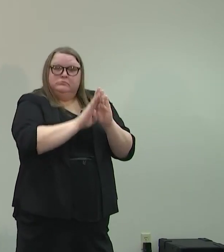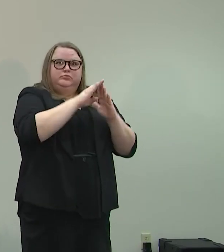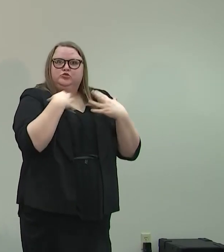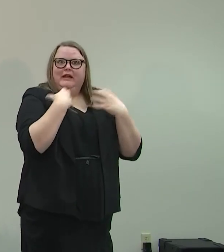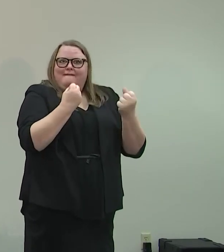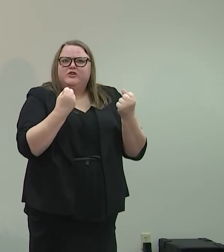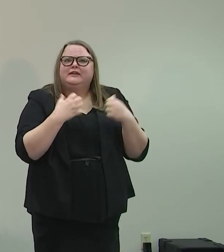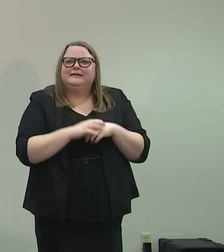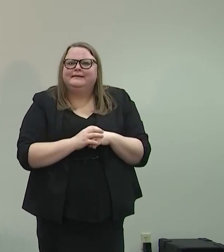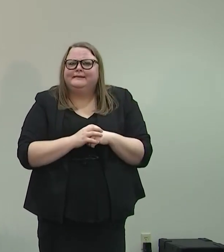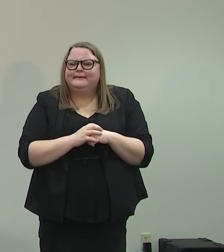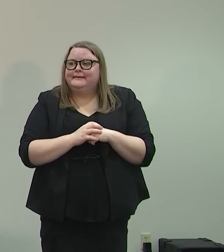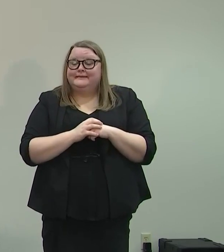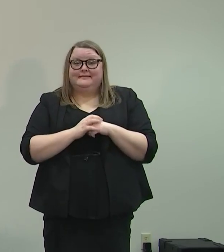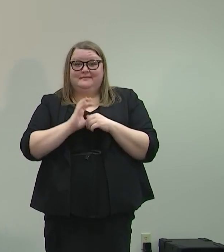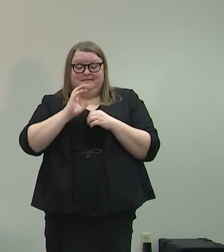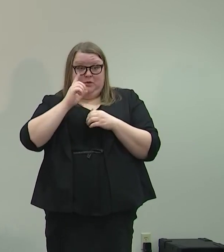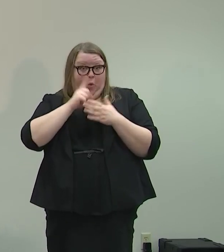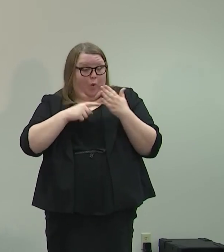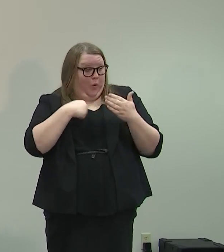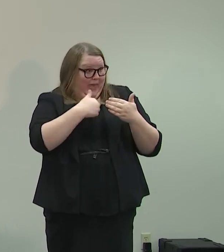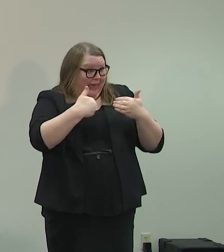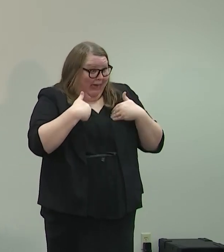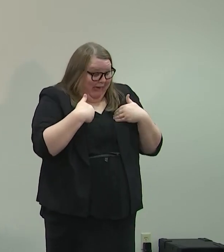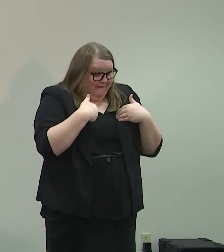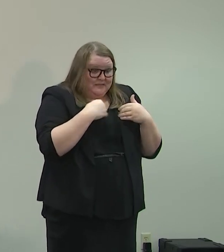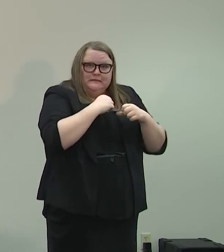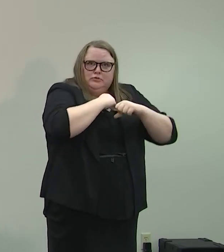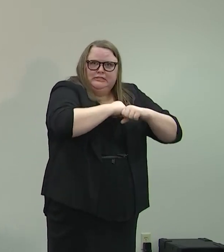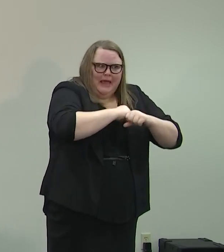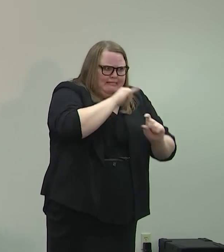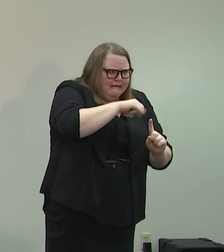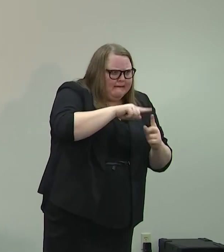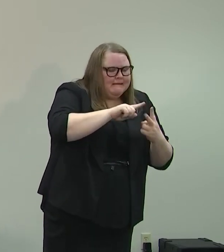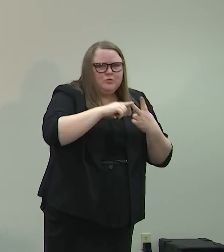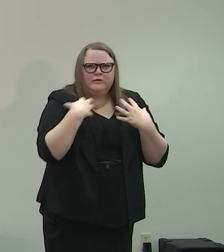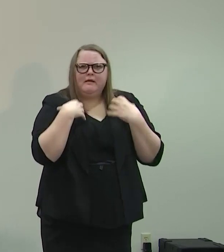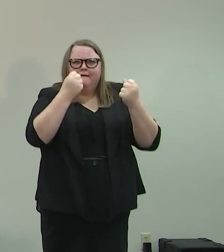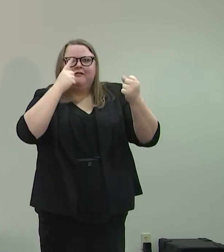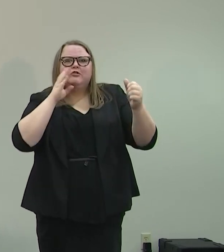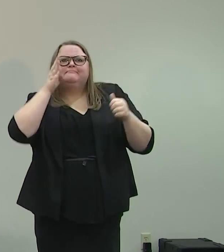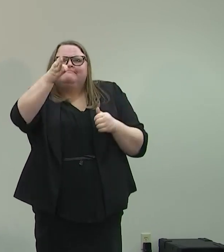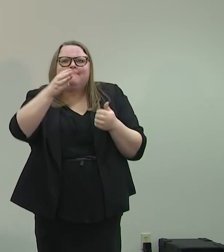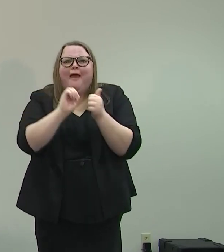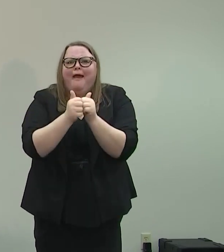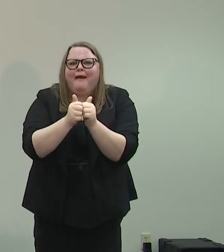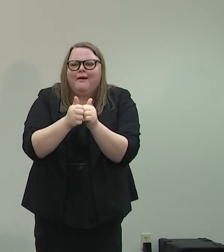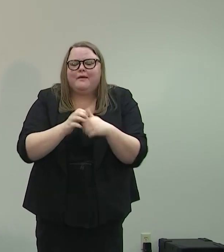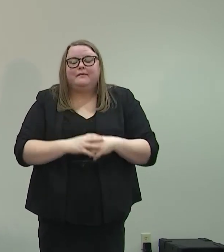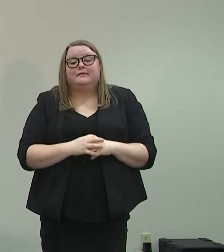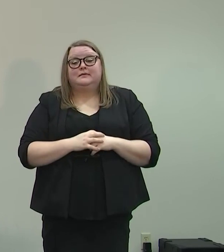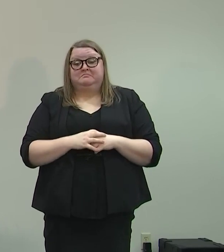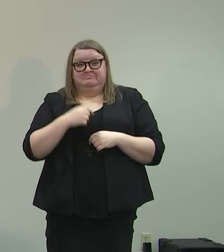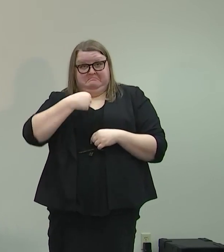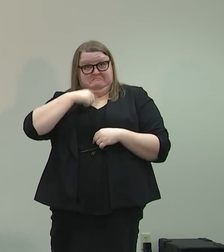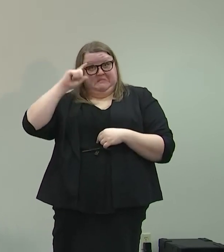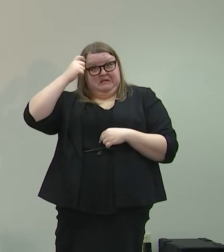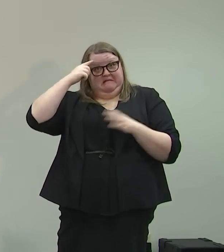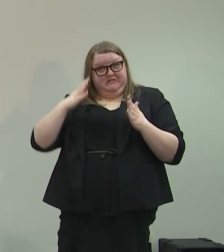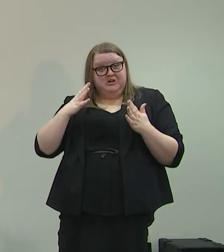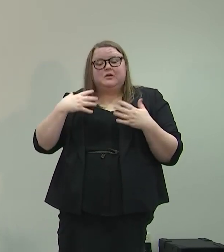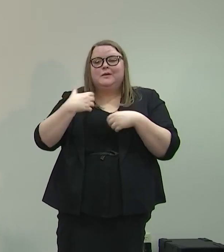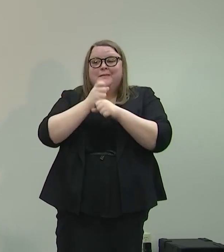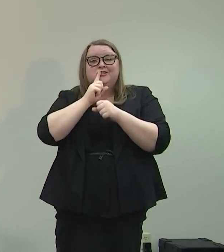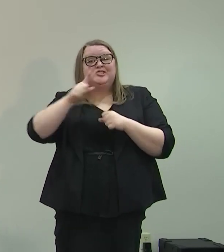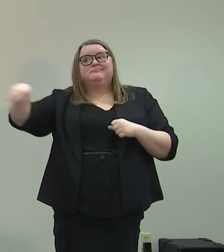How do we protect what we have, and how do we recover for the future? And as governor, I want to make sure that the rest of the country takes